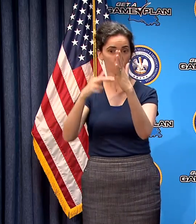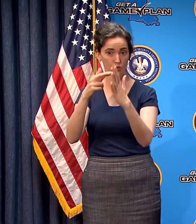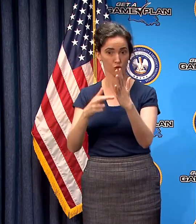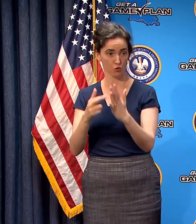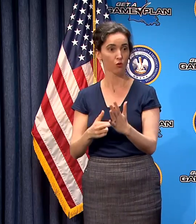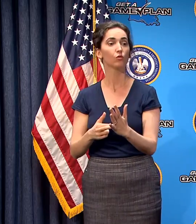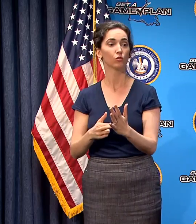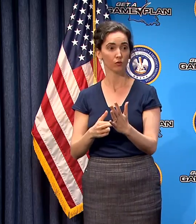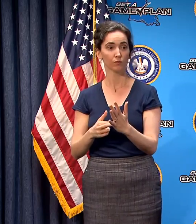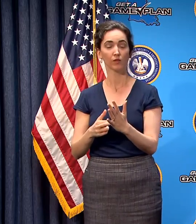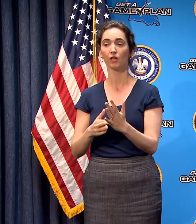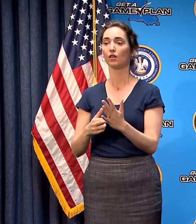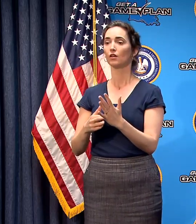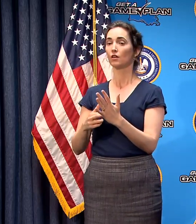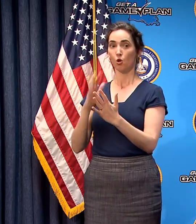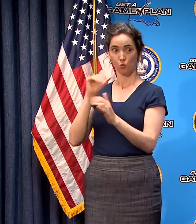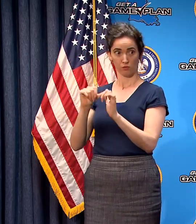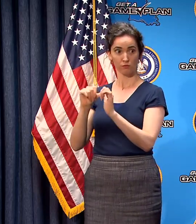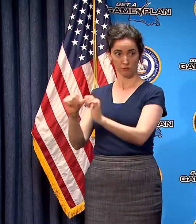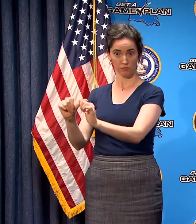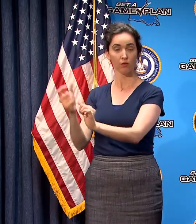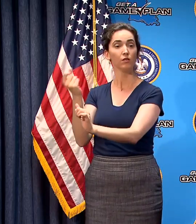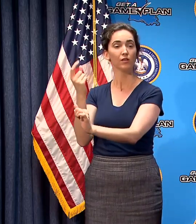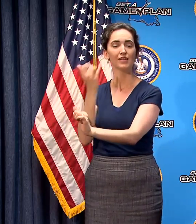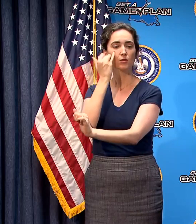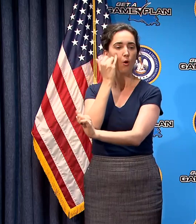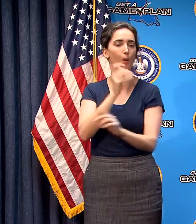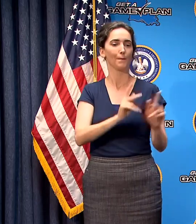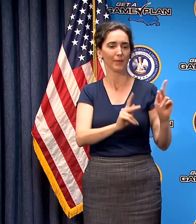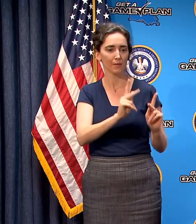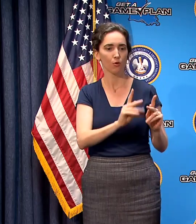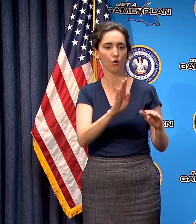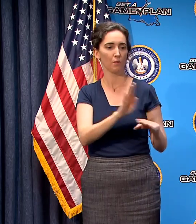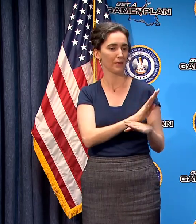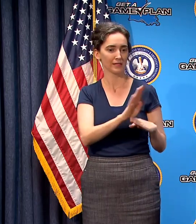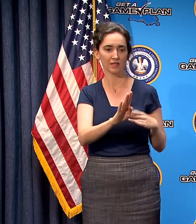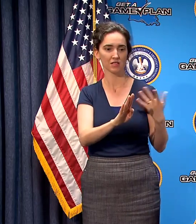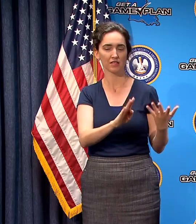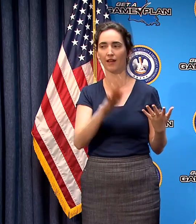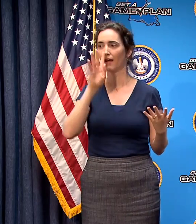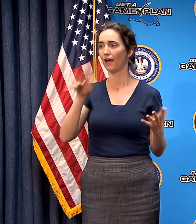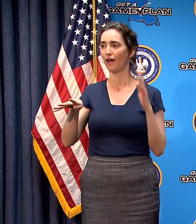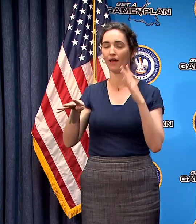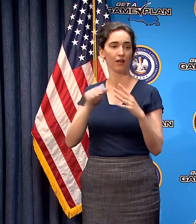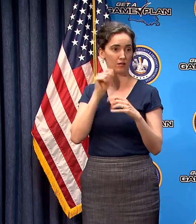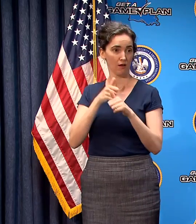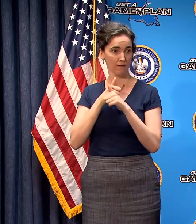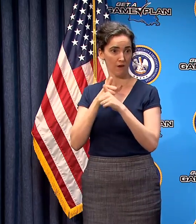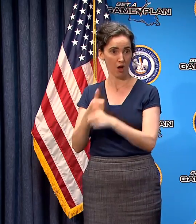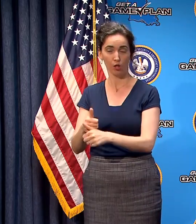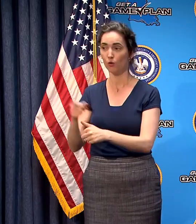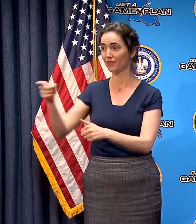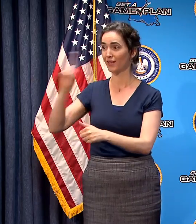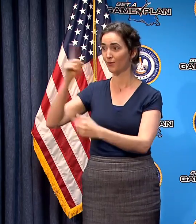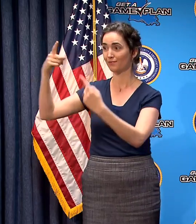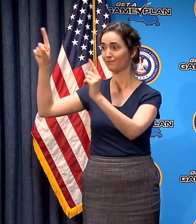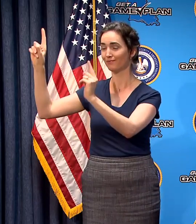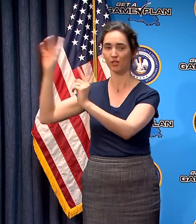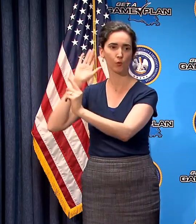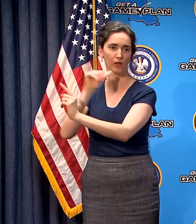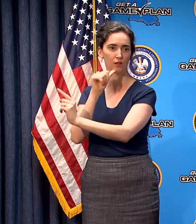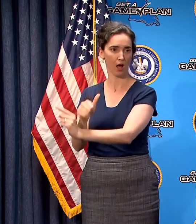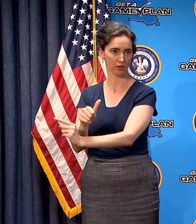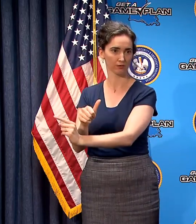be effective if our people in our businesses don't actively participate if they don't comply